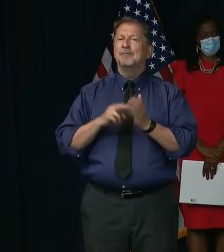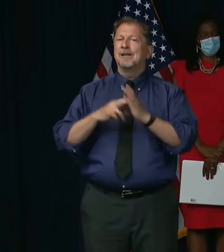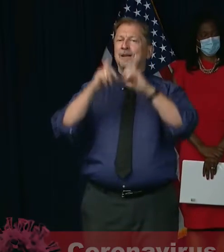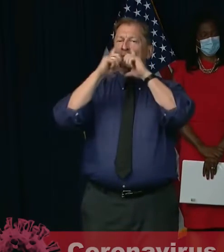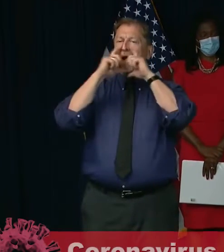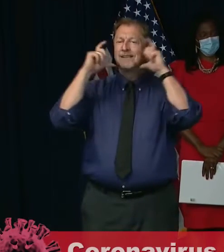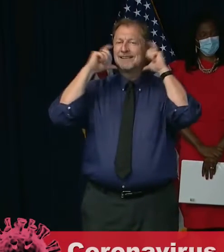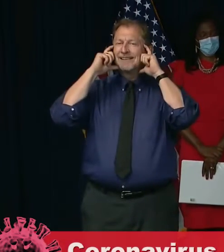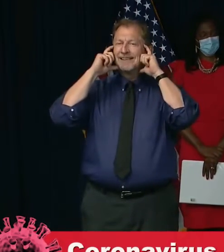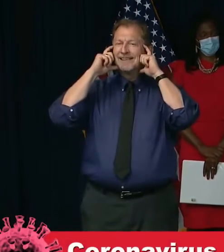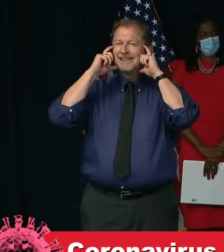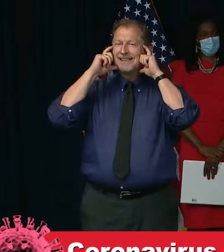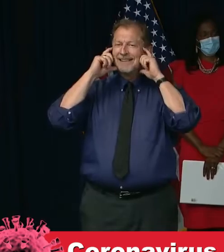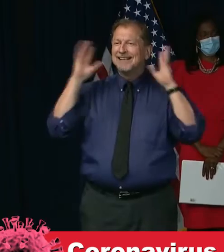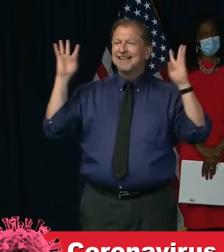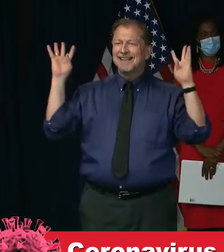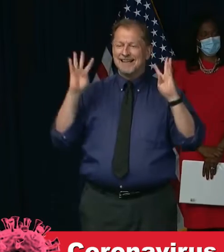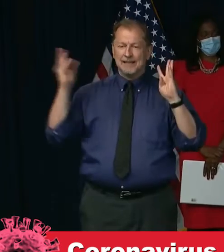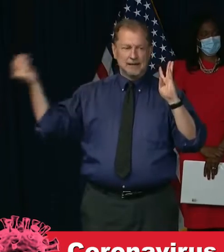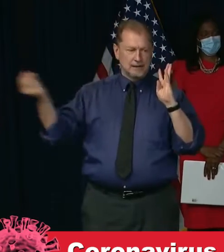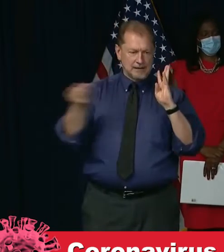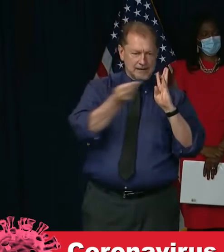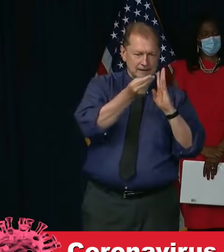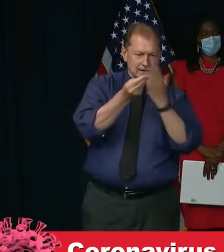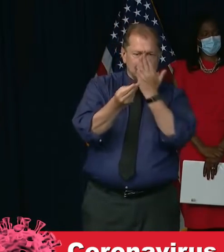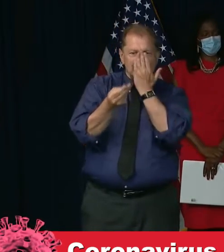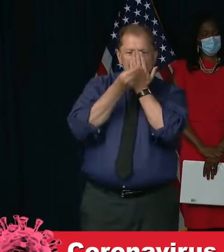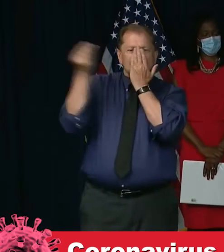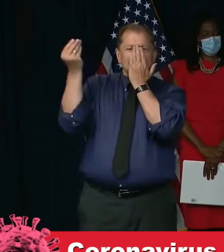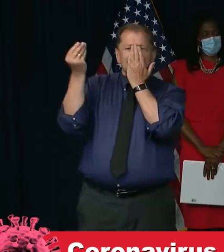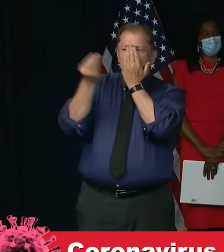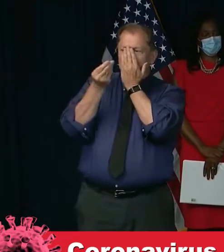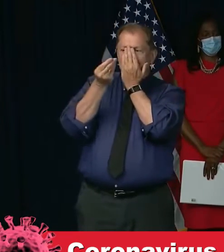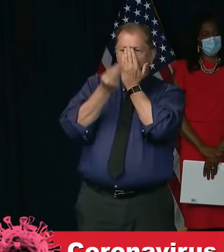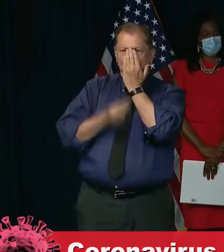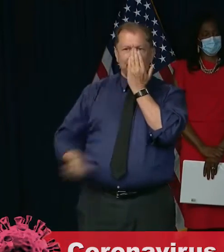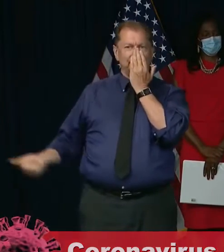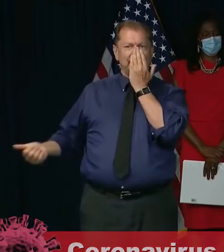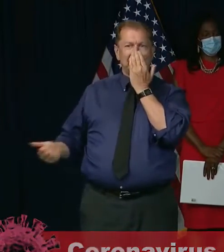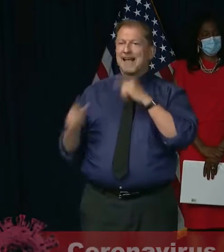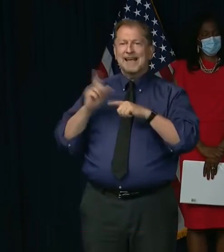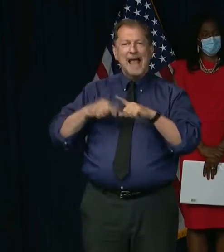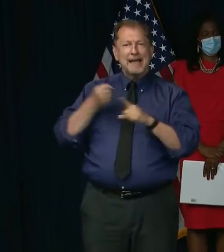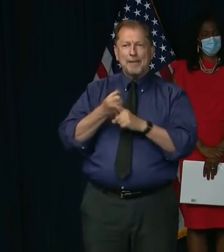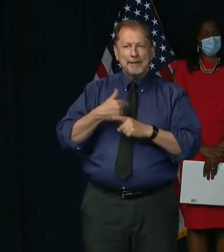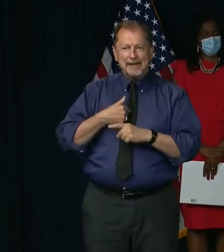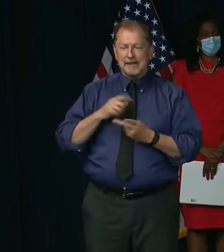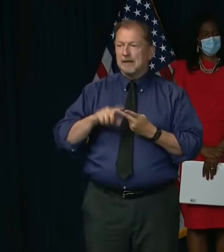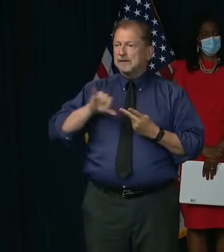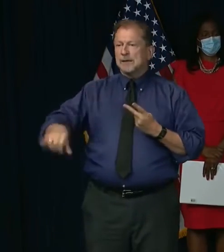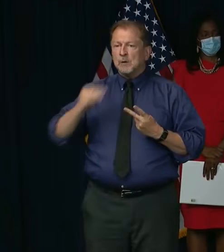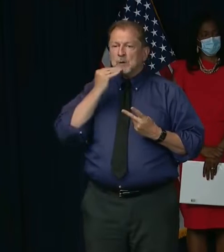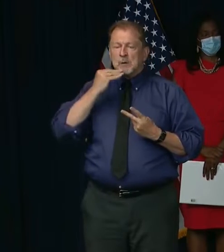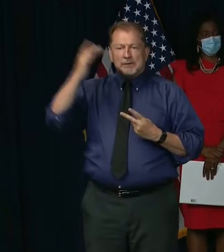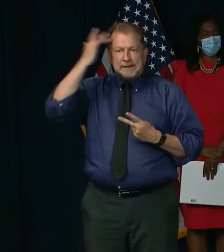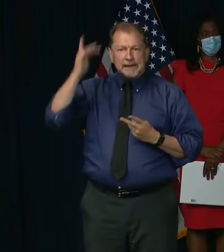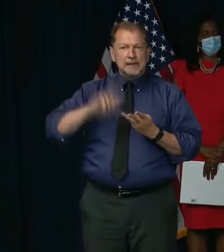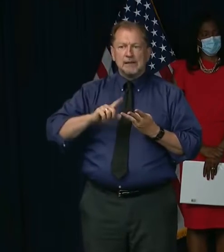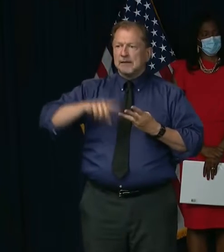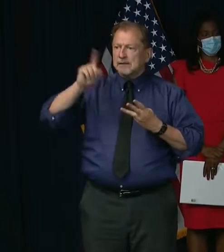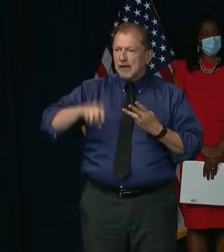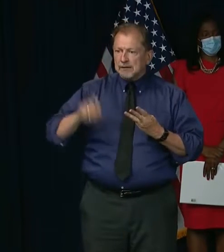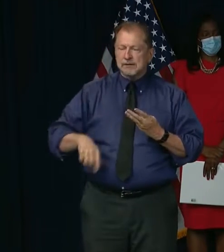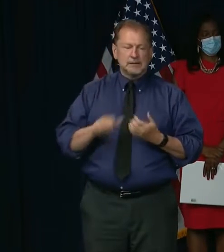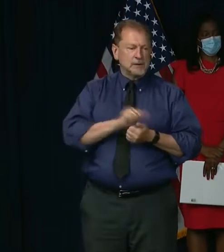masks, by keeping our distance, washing our hands, staying home when we're sick, getting tested when we need to be, and